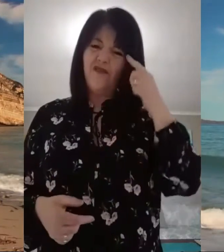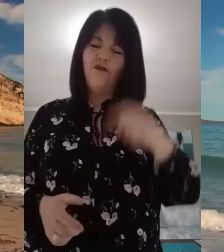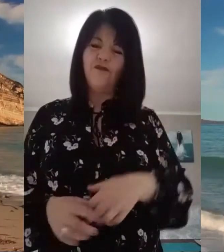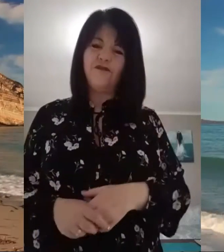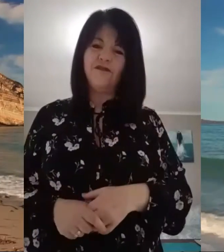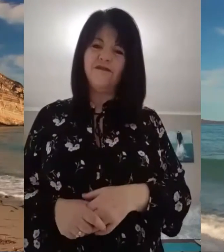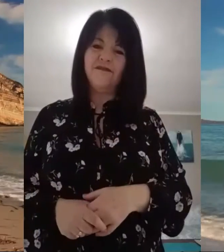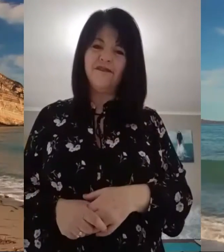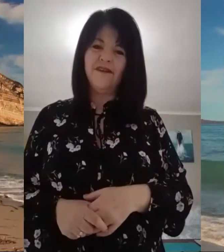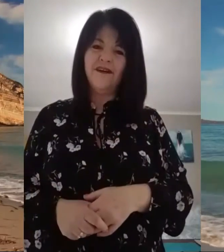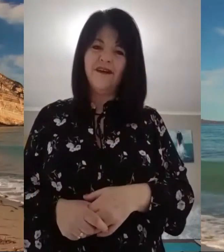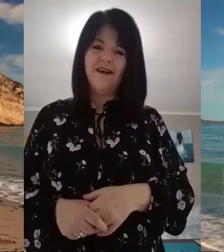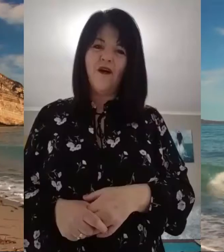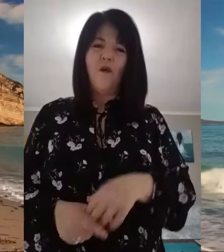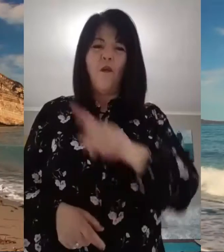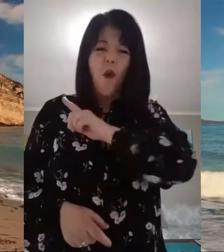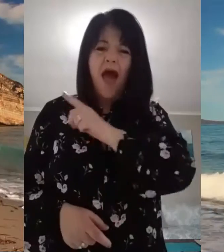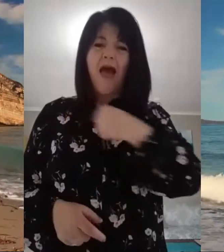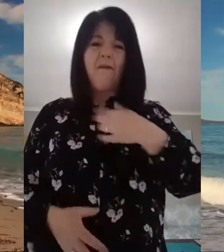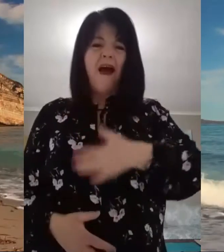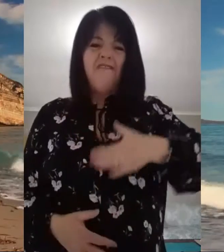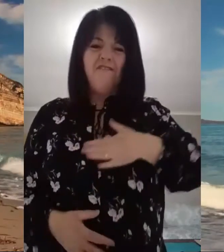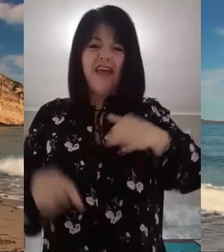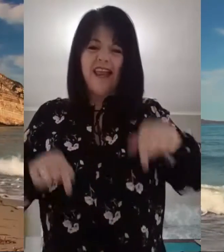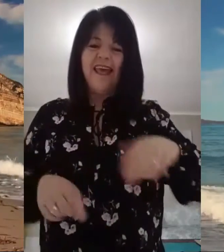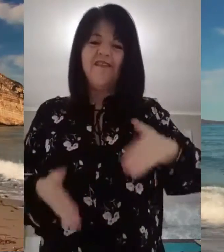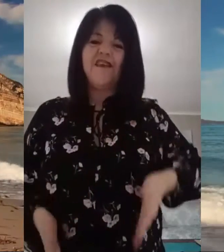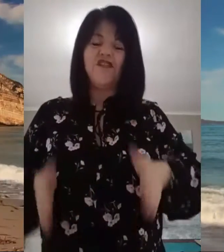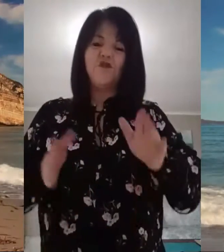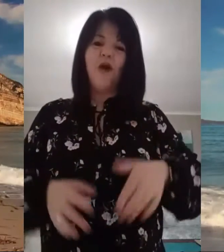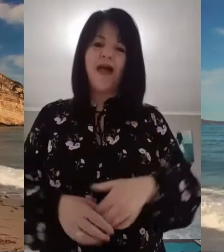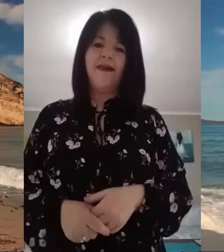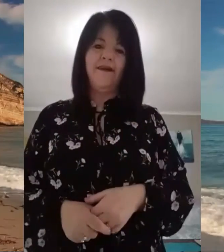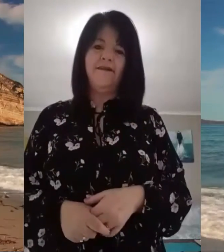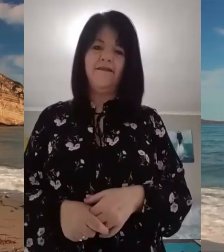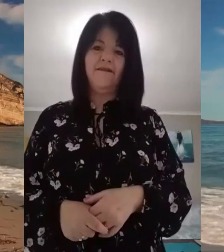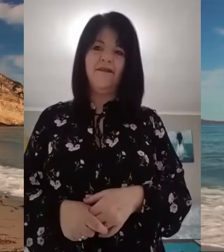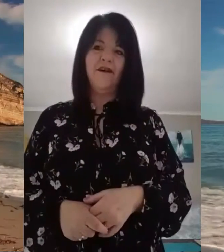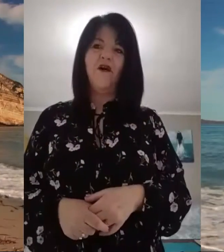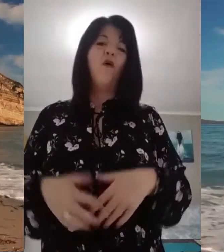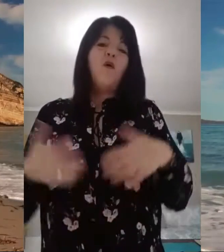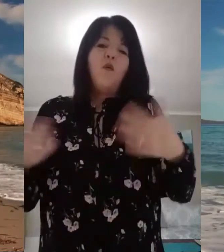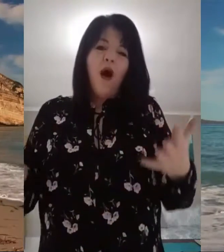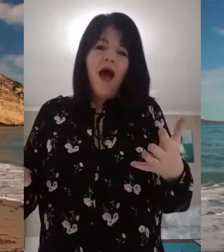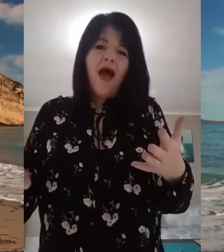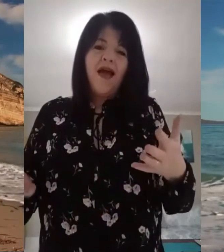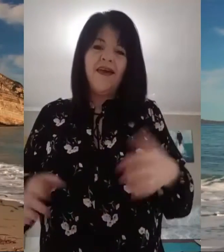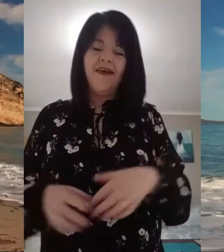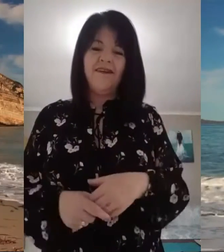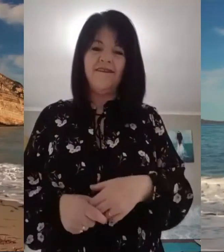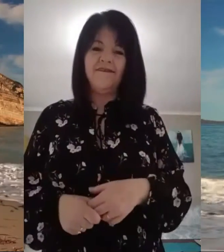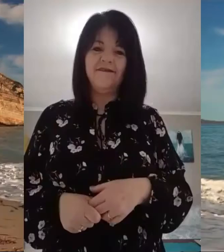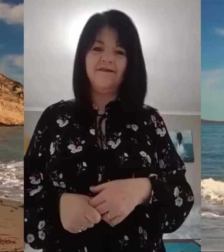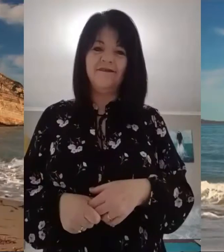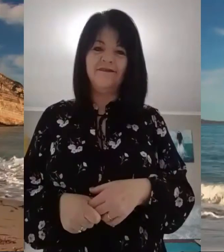you ever thought, why am I feeling this way? Why?